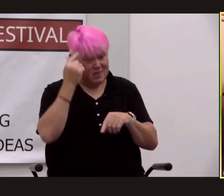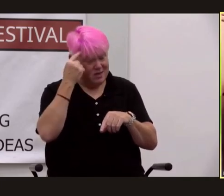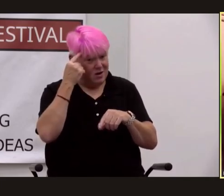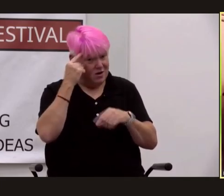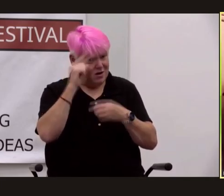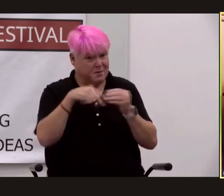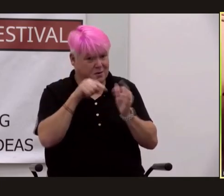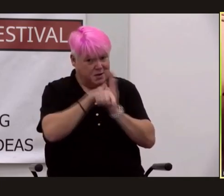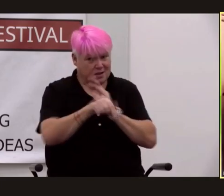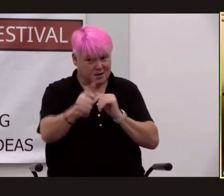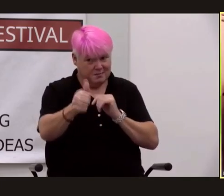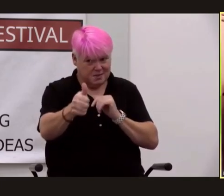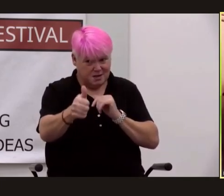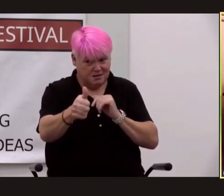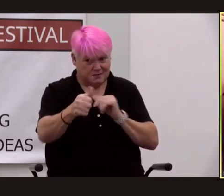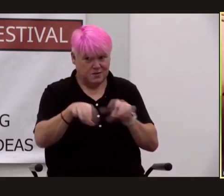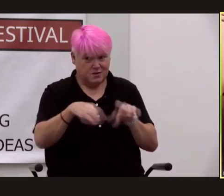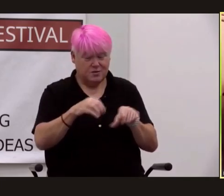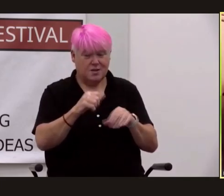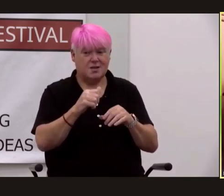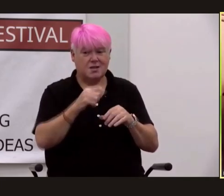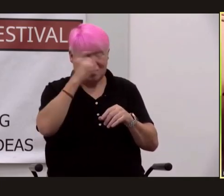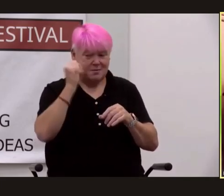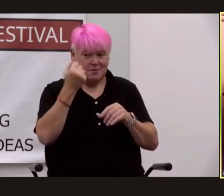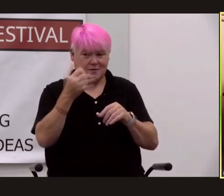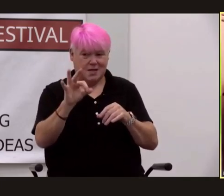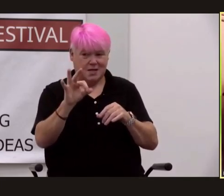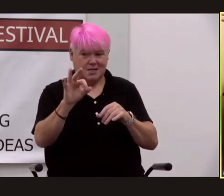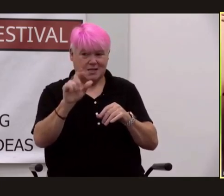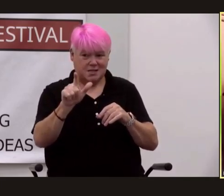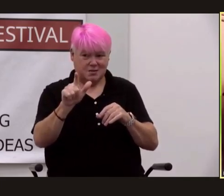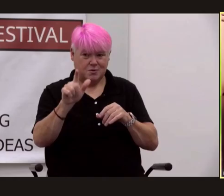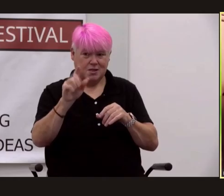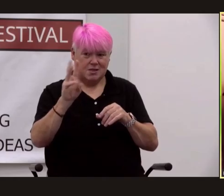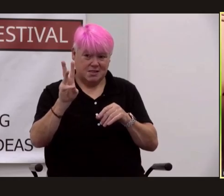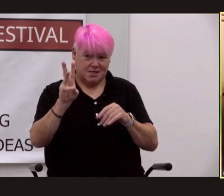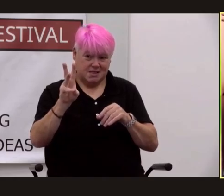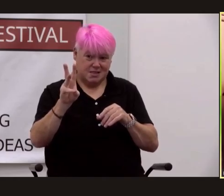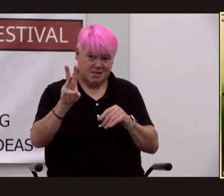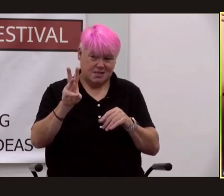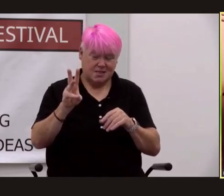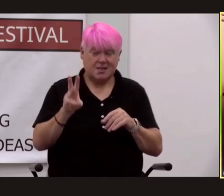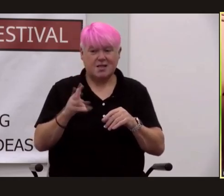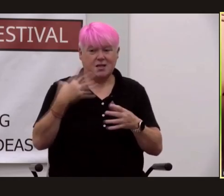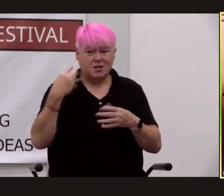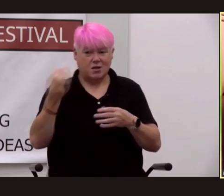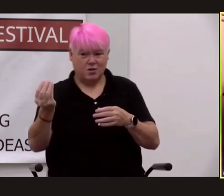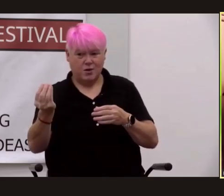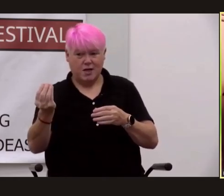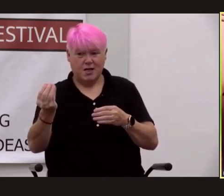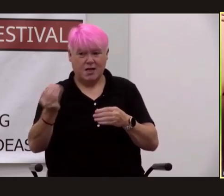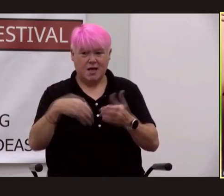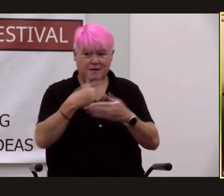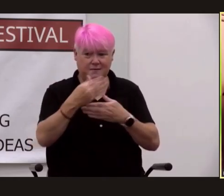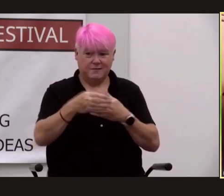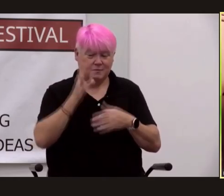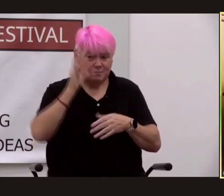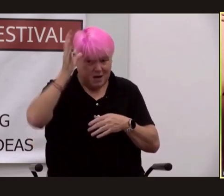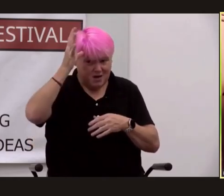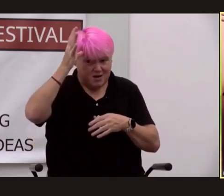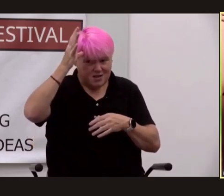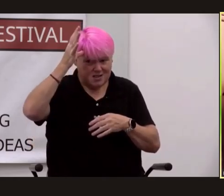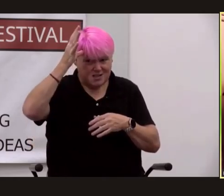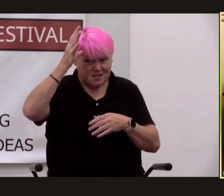own life in the summer of 1926 whisked away to britney by his parents after what had seemed to his